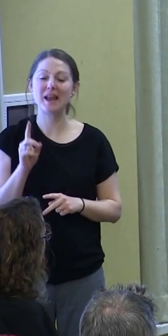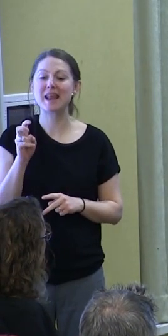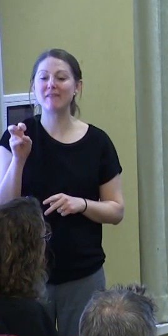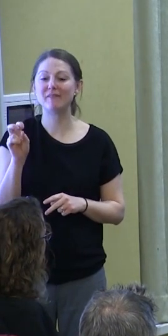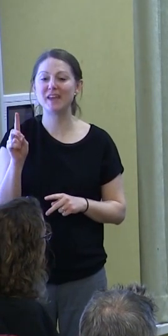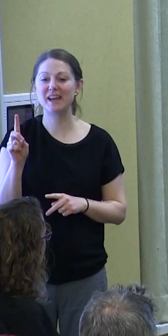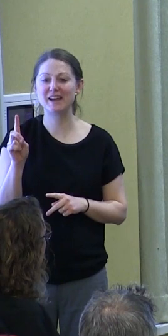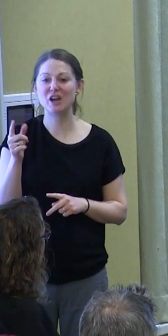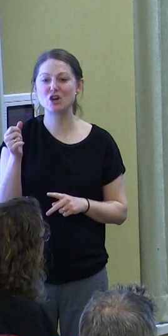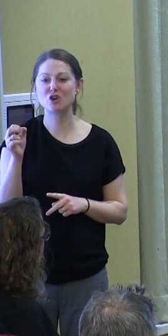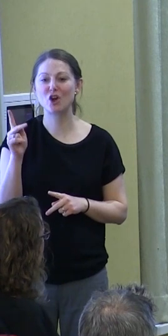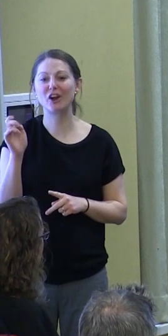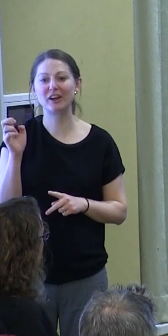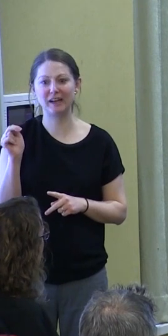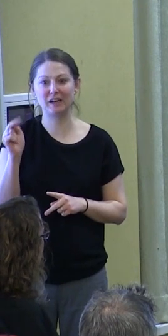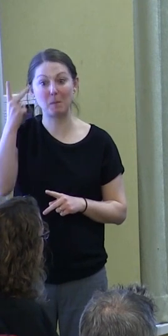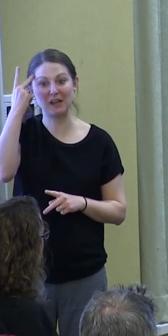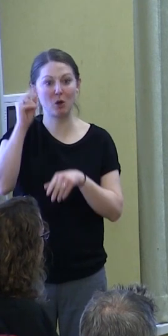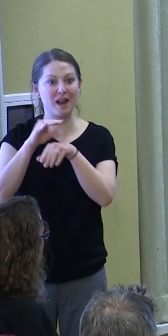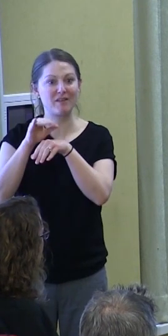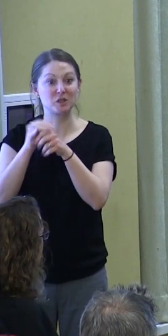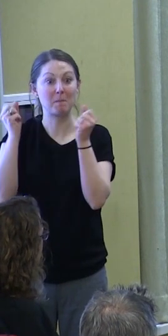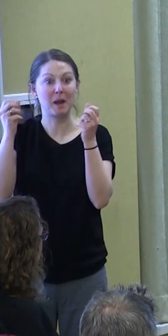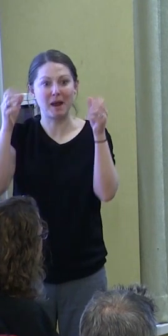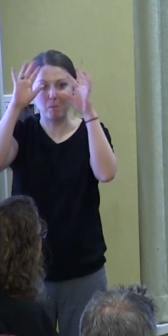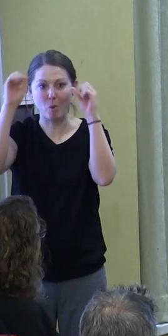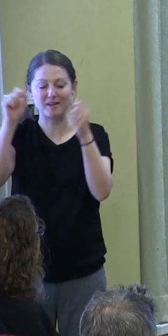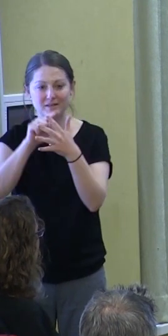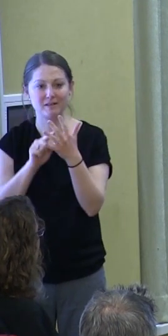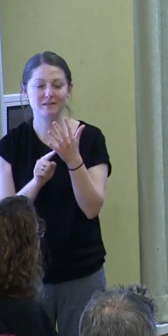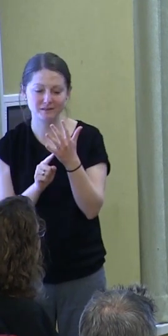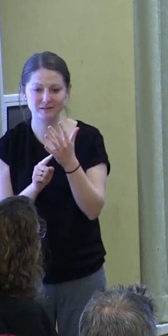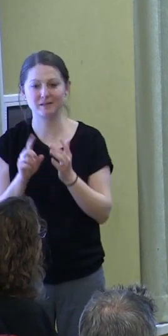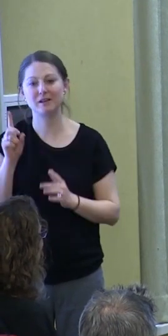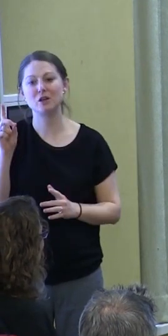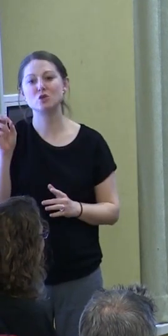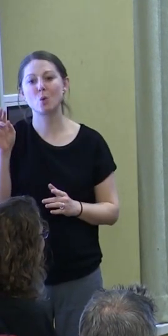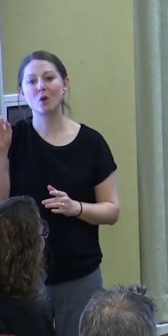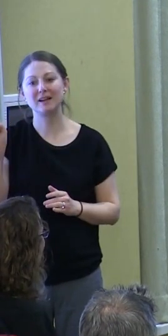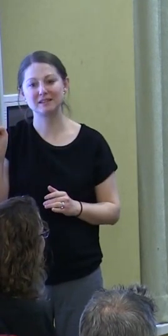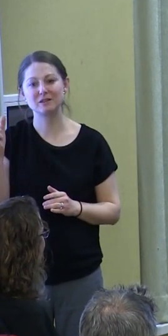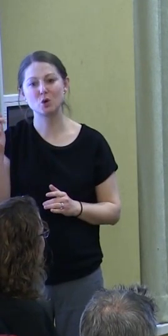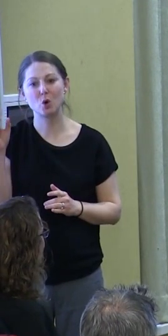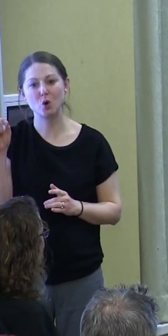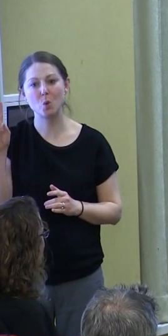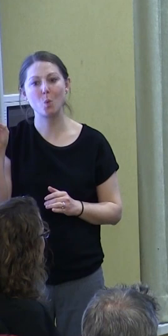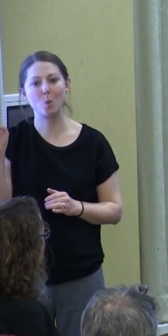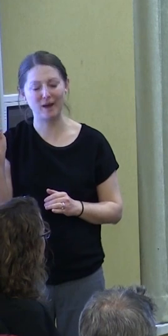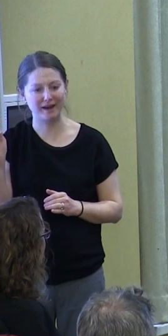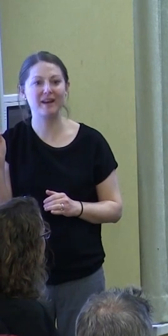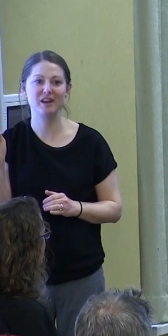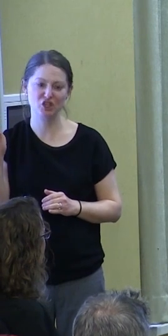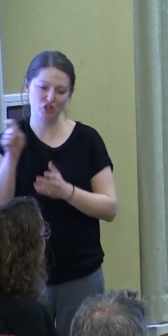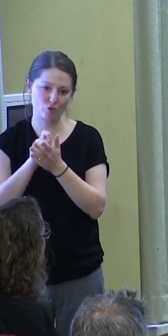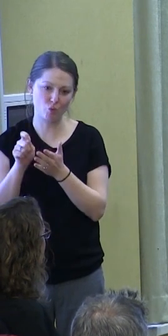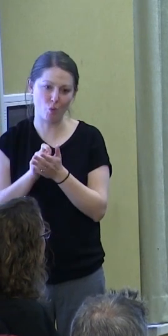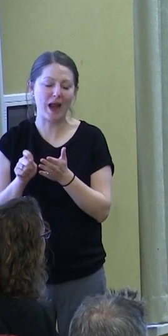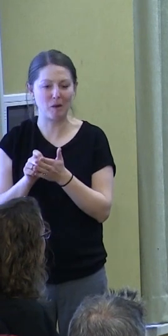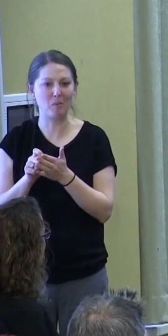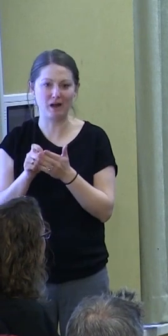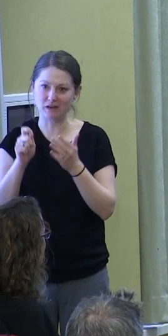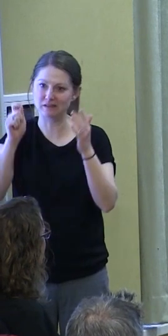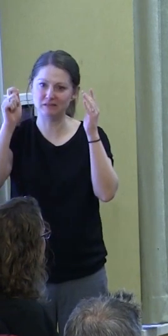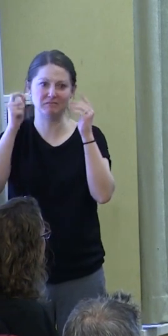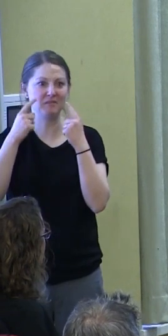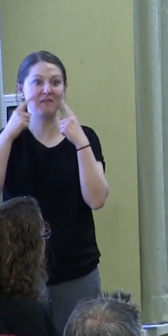political advisor to many presidents, and Doris Kearns Goodwin, biographer of many famous leaders of